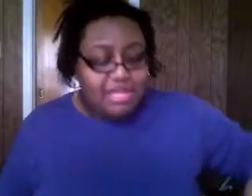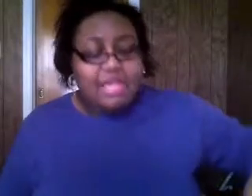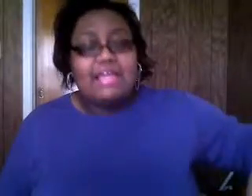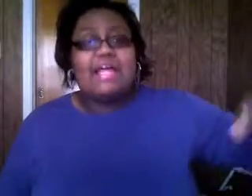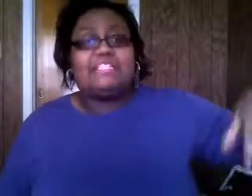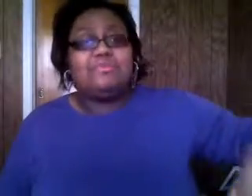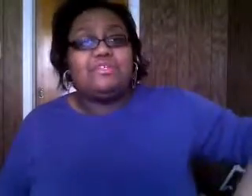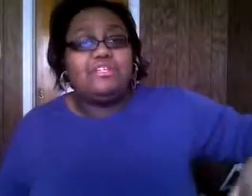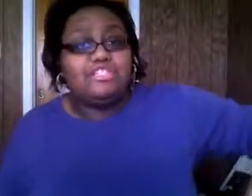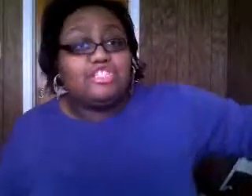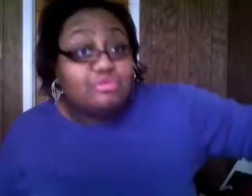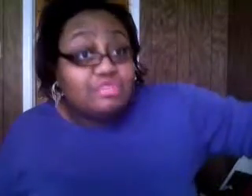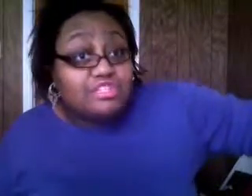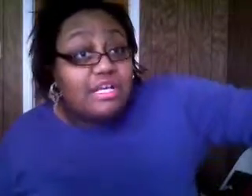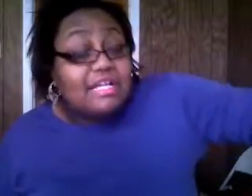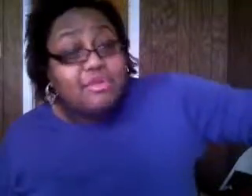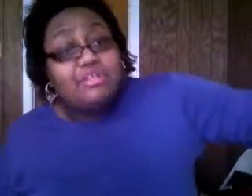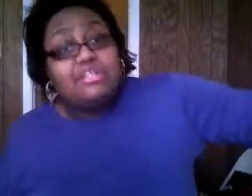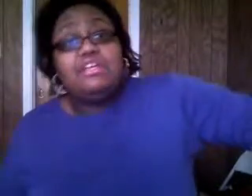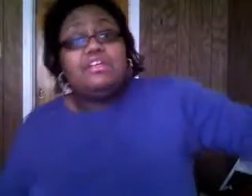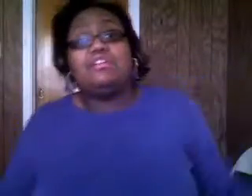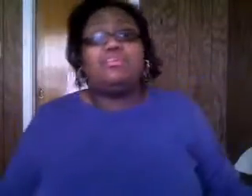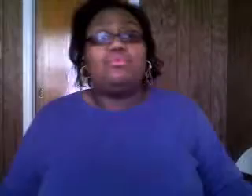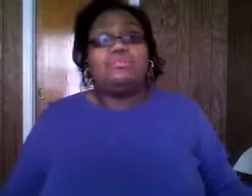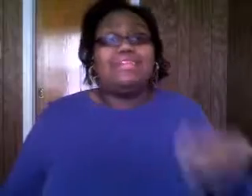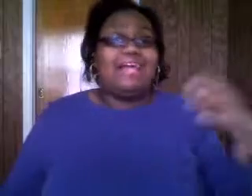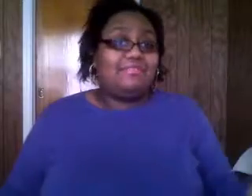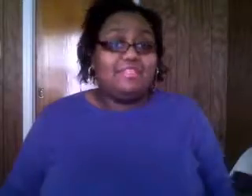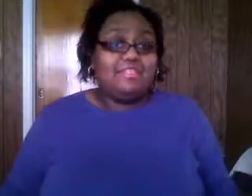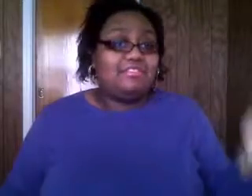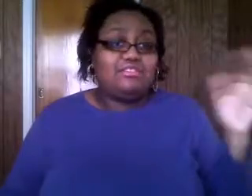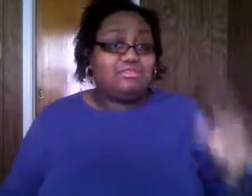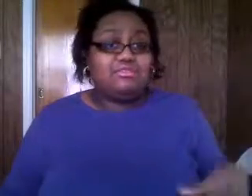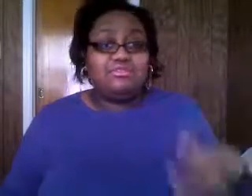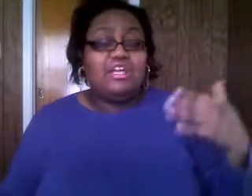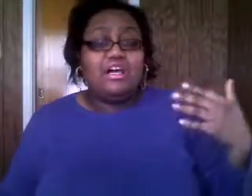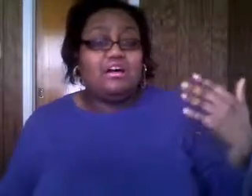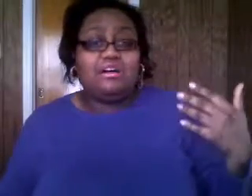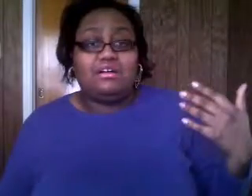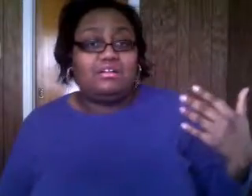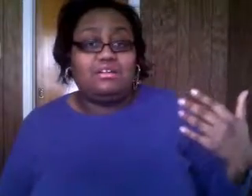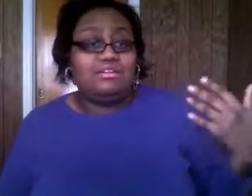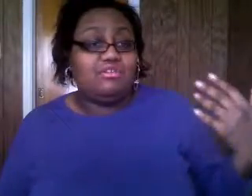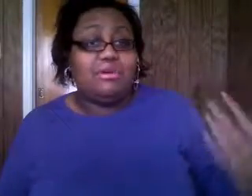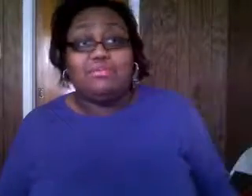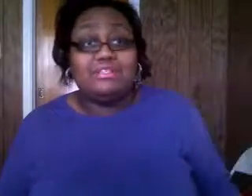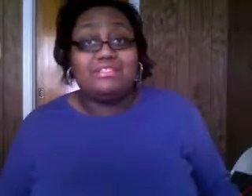it has to be the church community you know whether it be catholics church uh you know plus